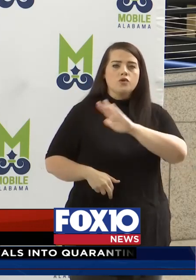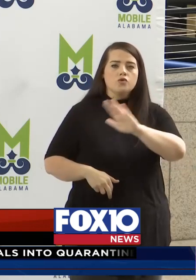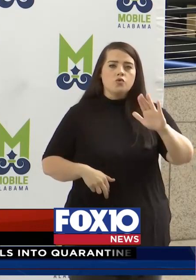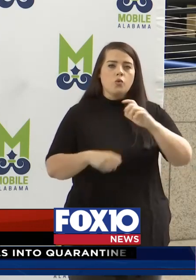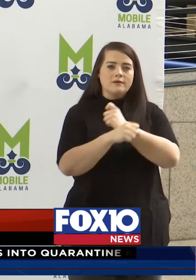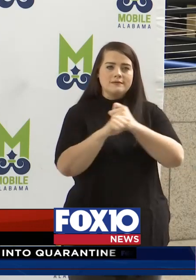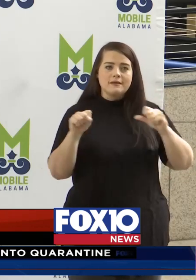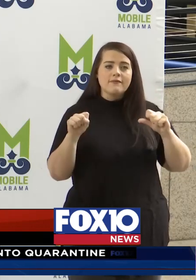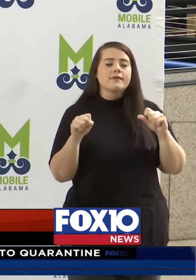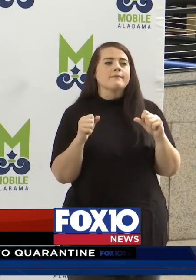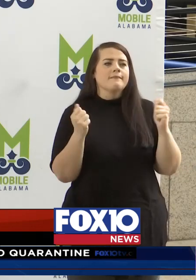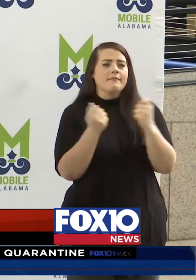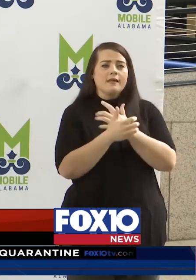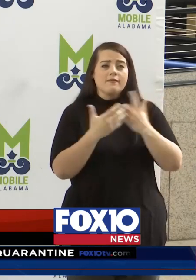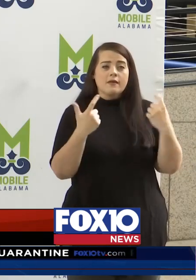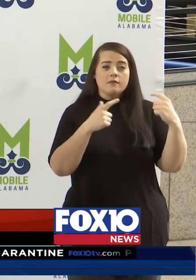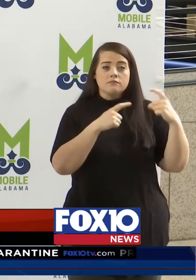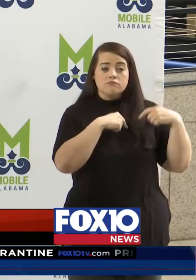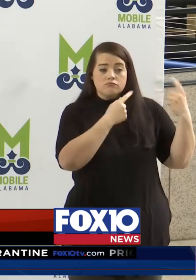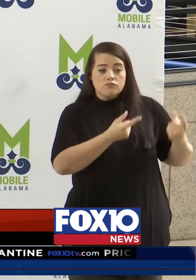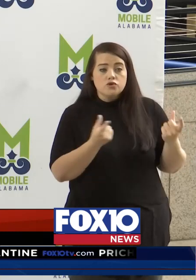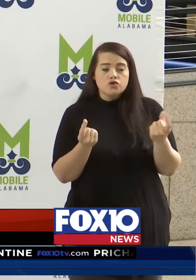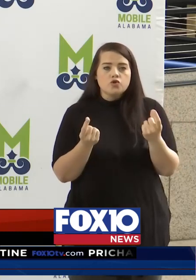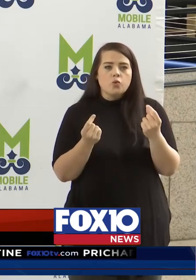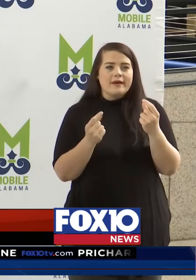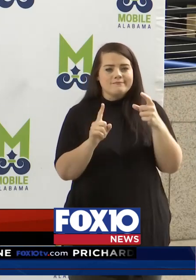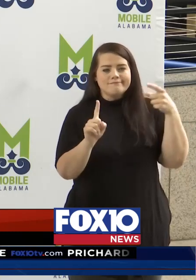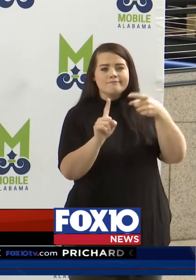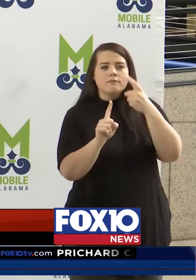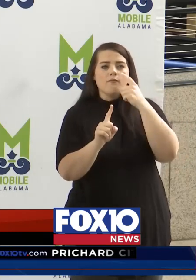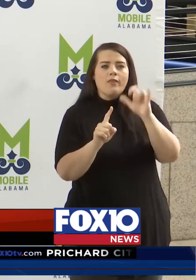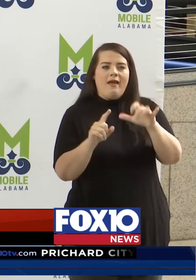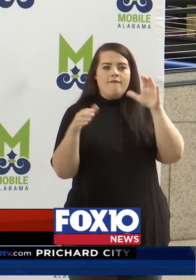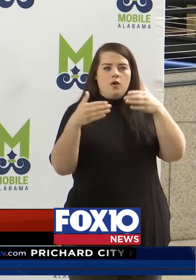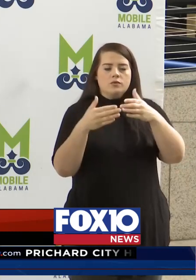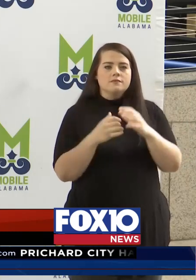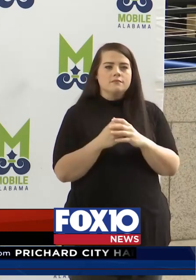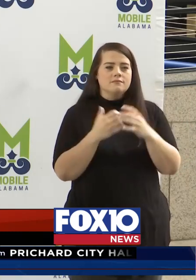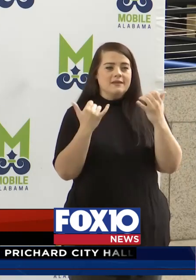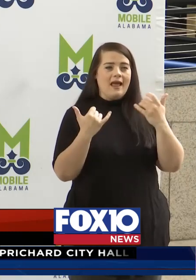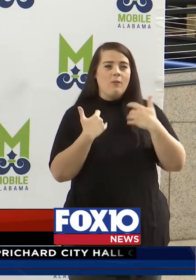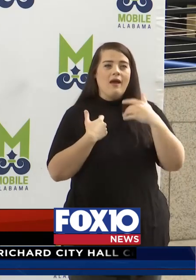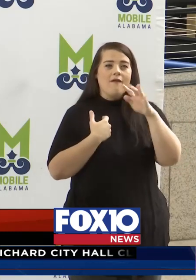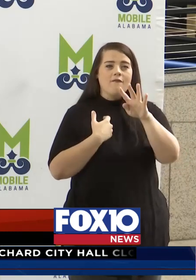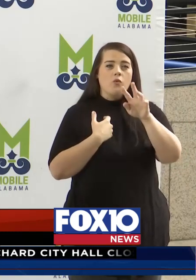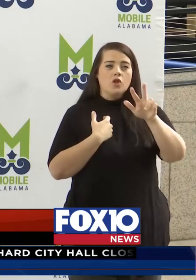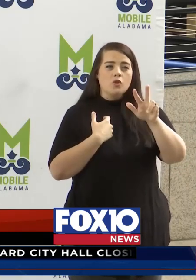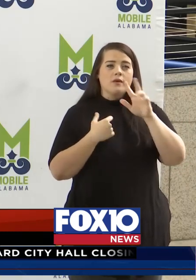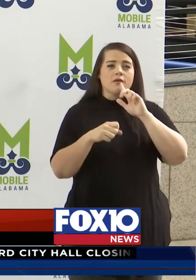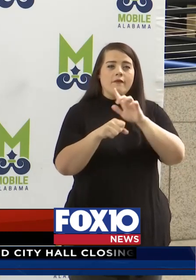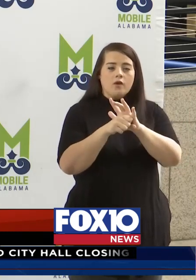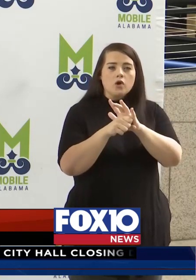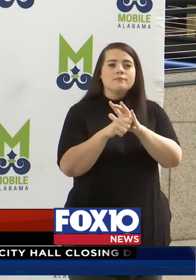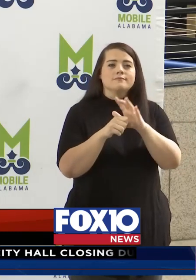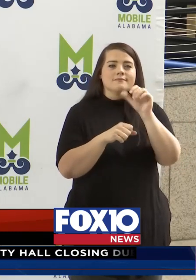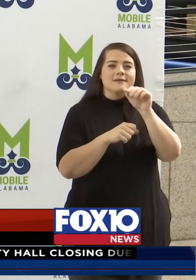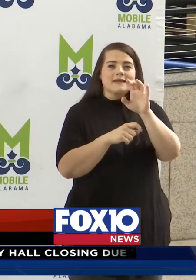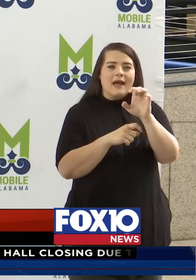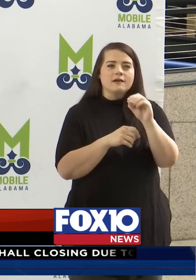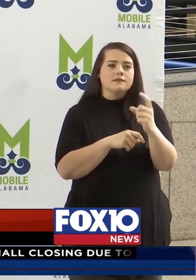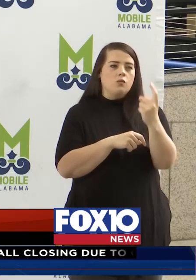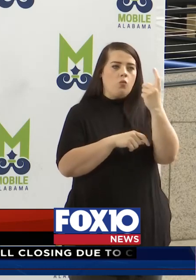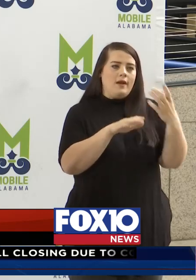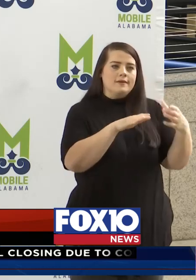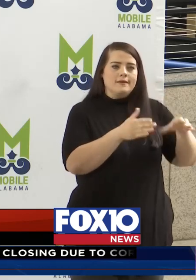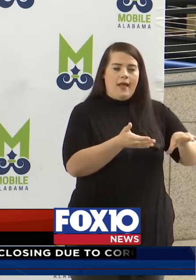everything that we're doing is pointed toward that. Today, have the 43 confirmed cases and one death